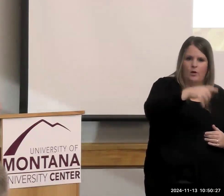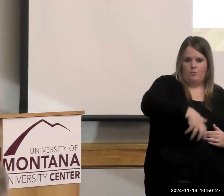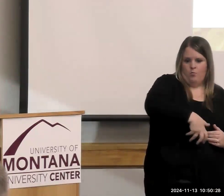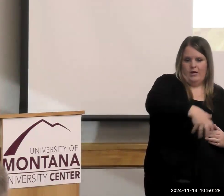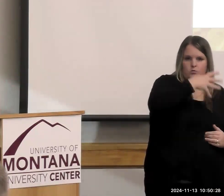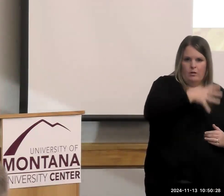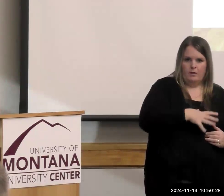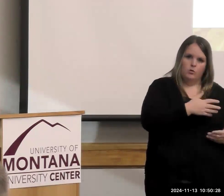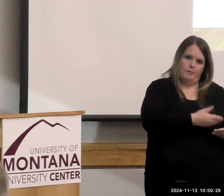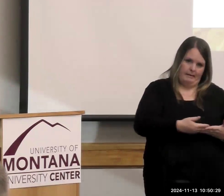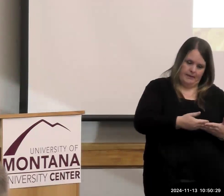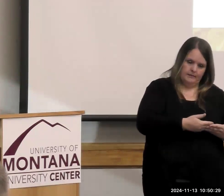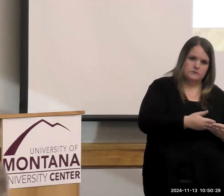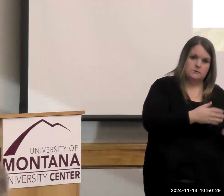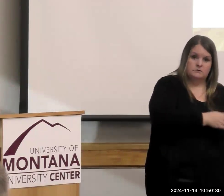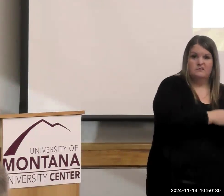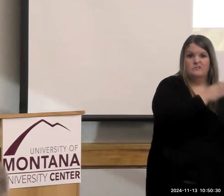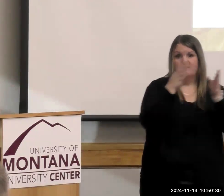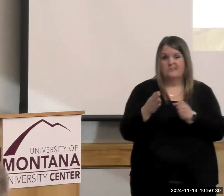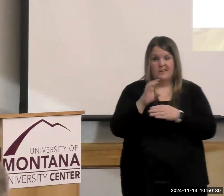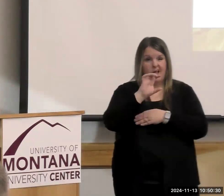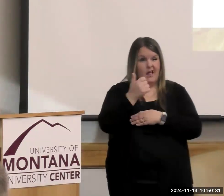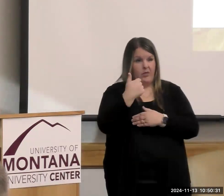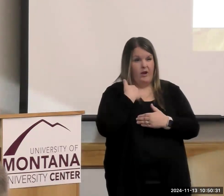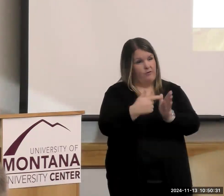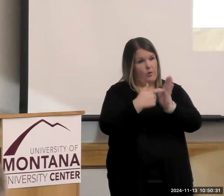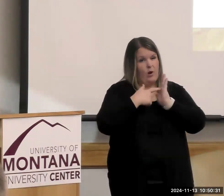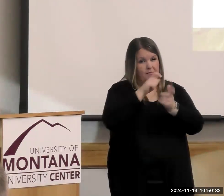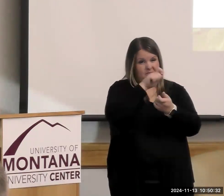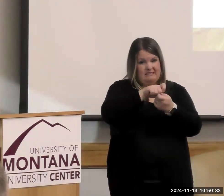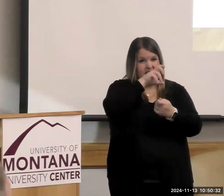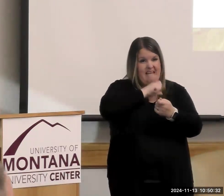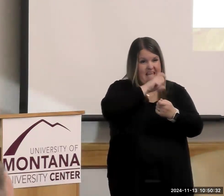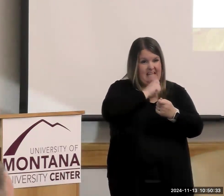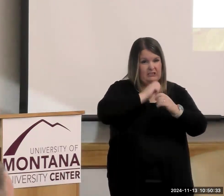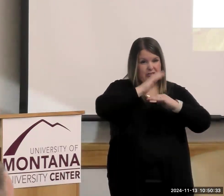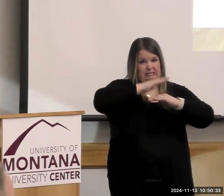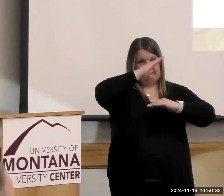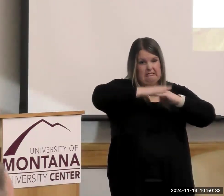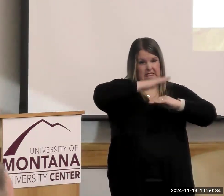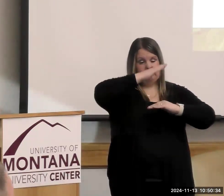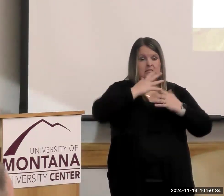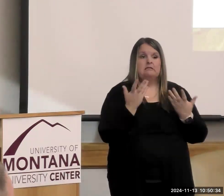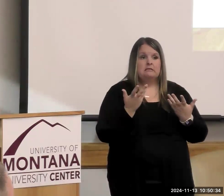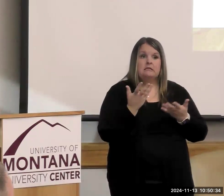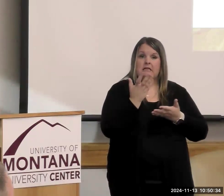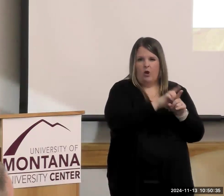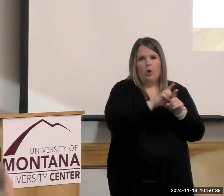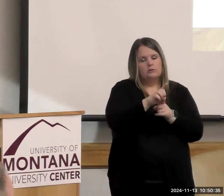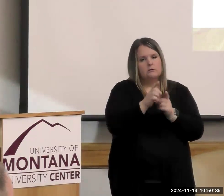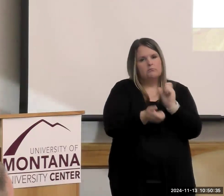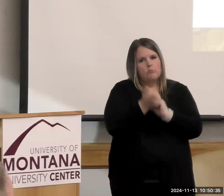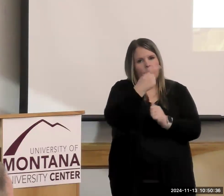infants. Others have age determinants, and most of them have some kind of an income guideline.